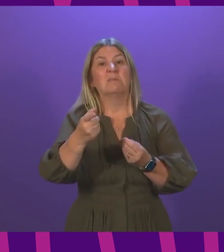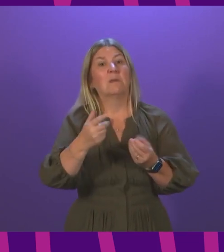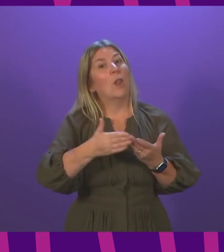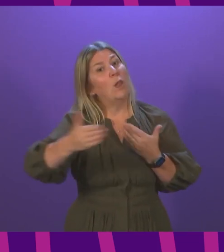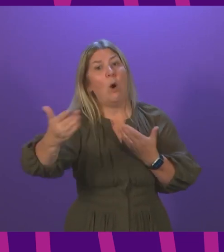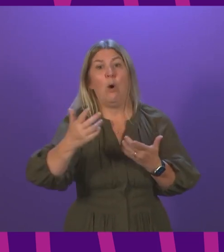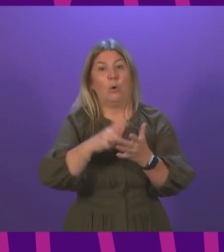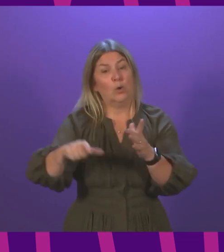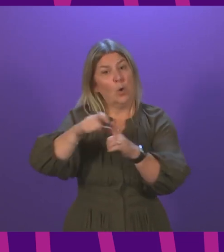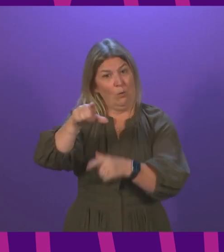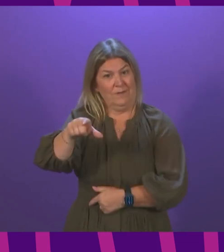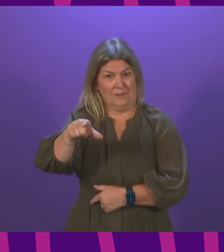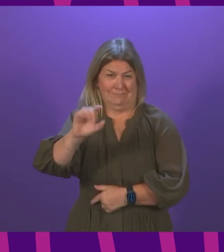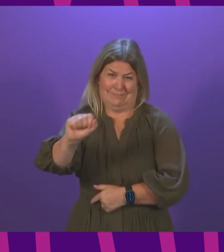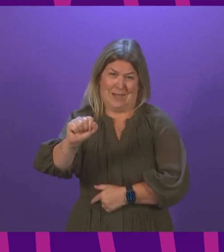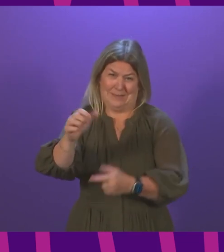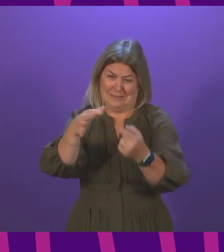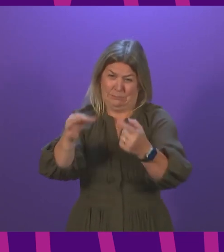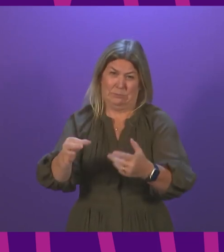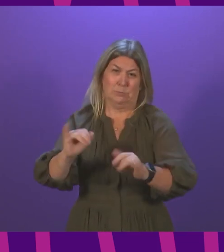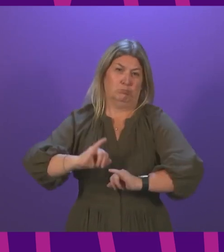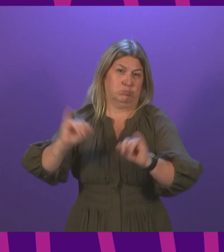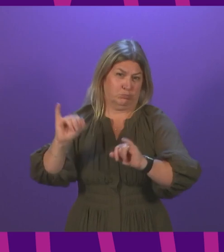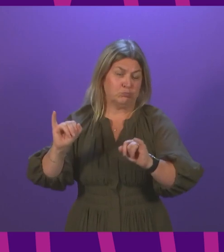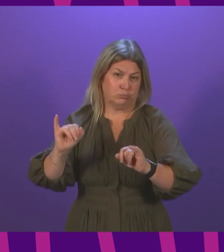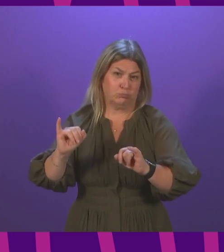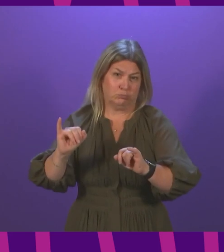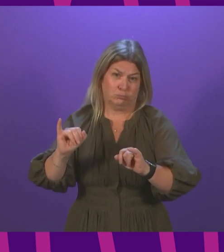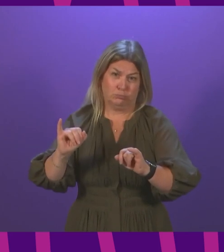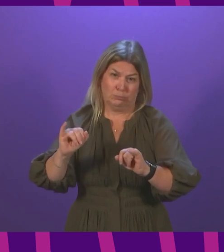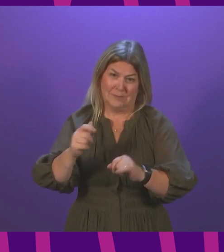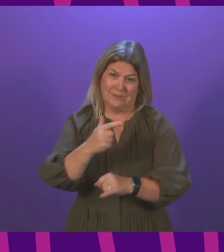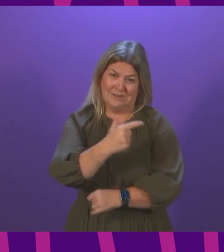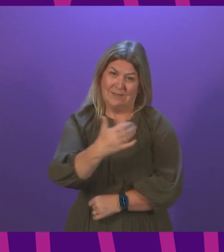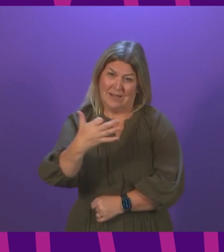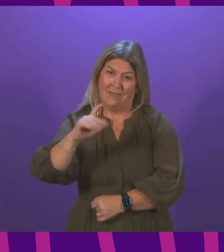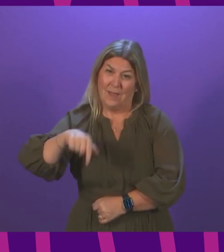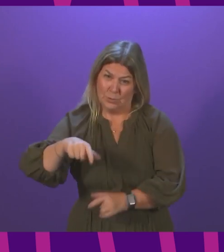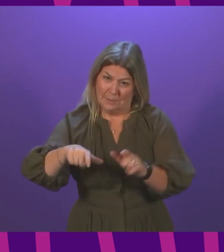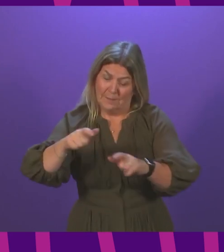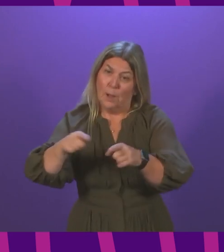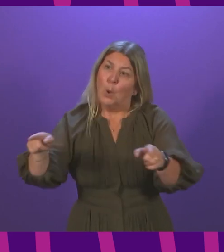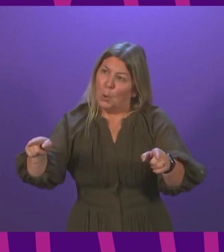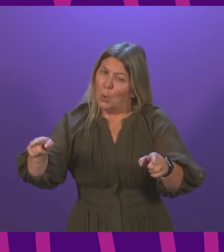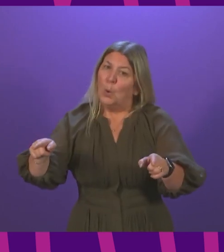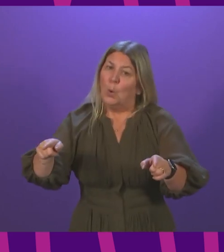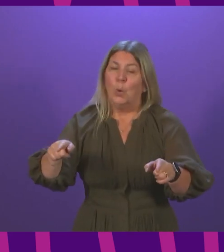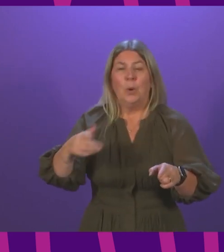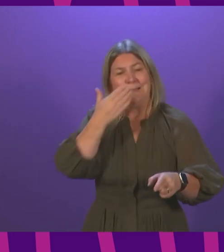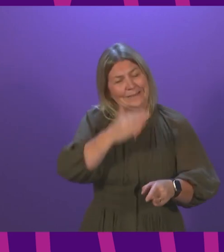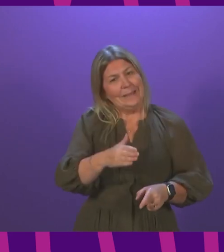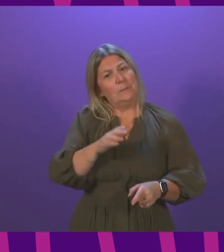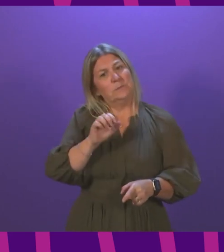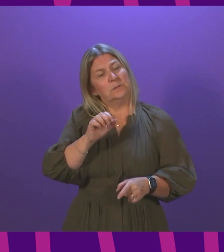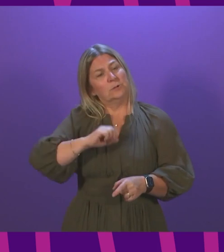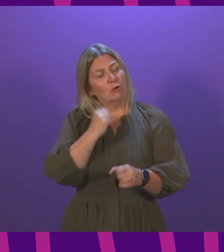biggest mass disabling event since the end of the First World War. The Scottish Government's initial intervention could only help 60 people a month,